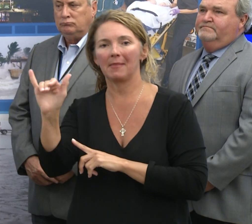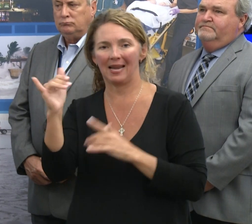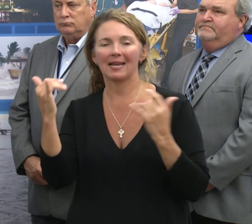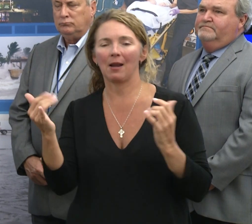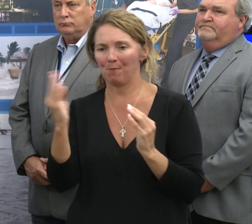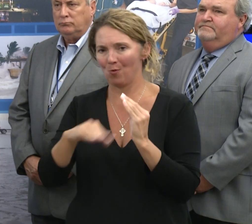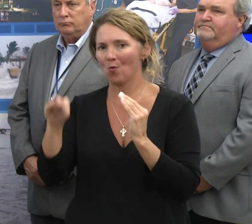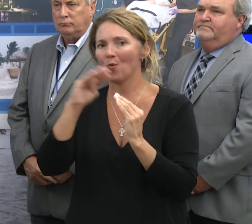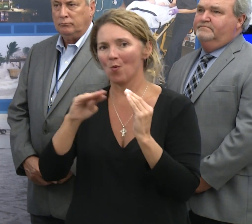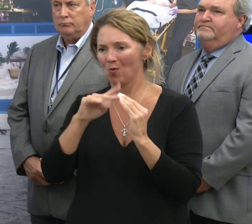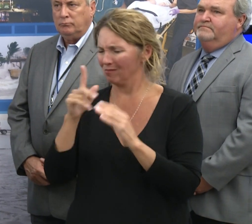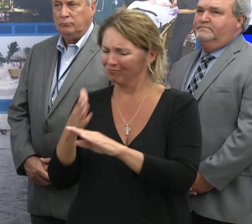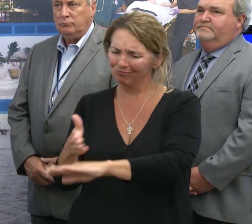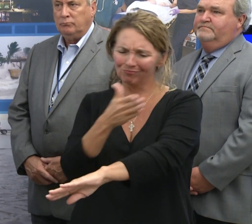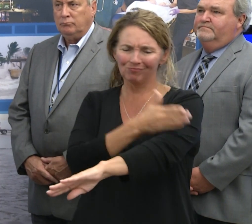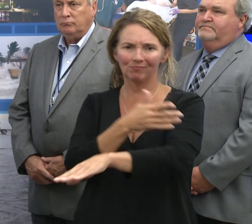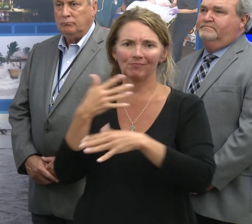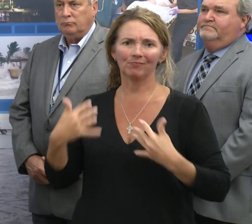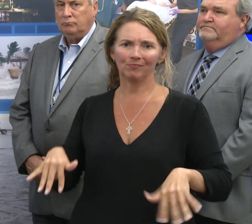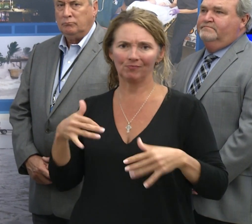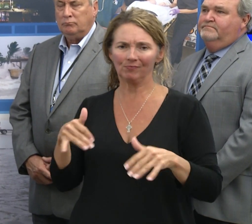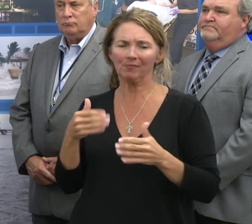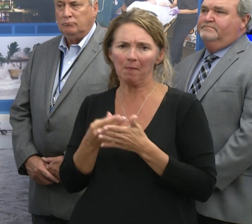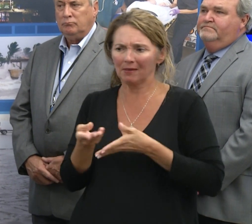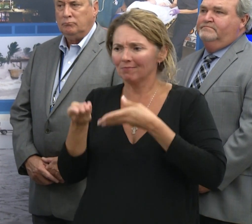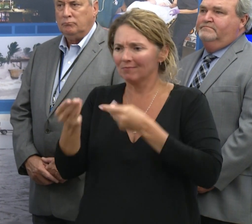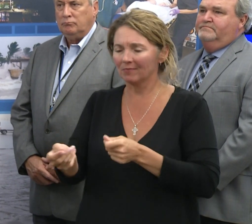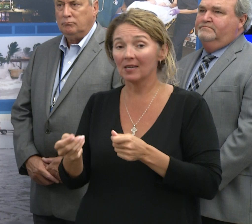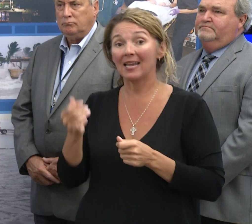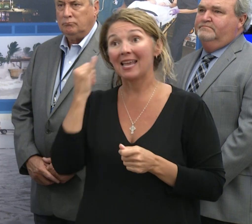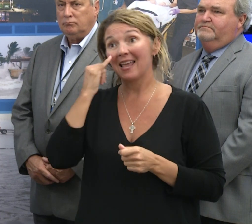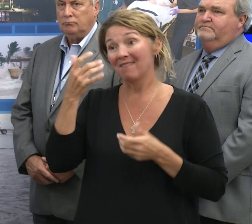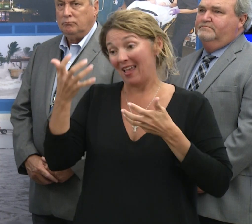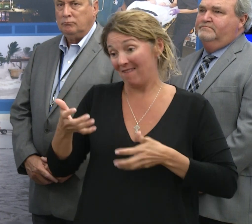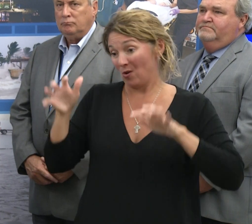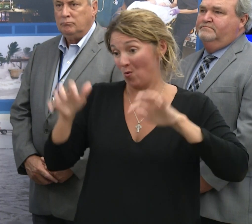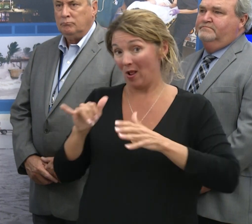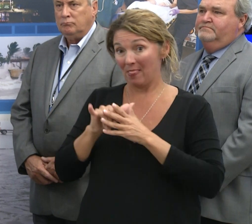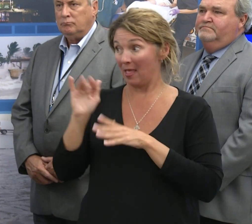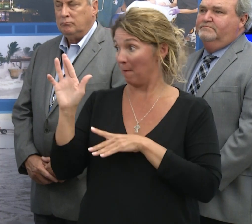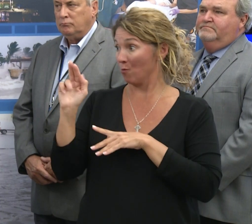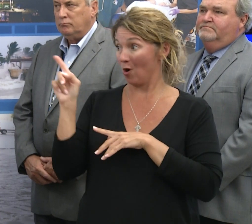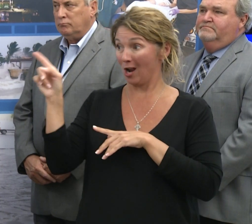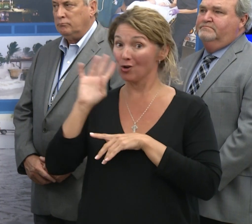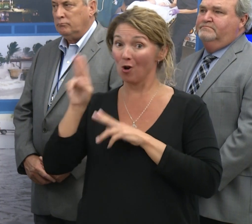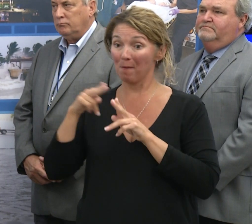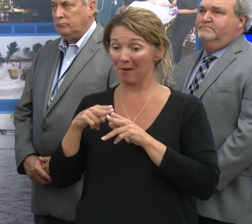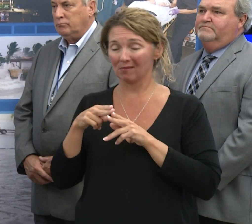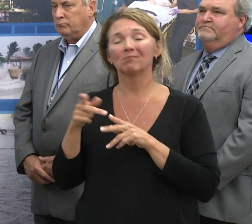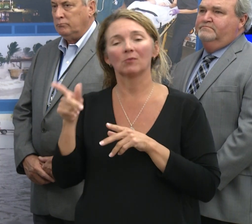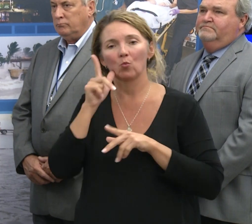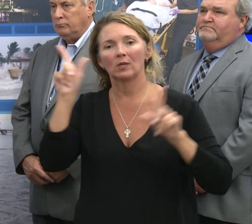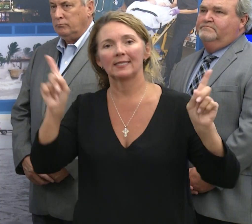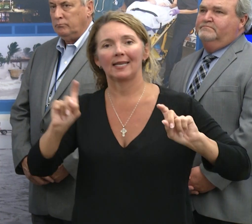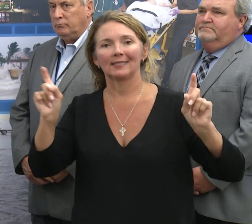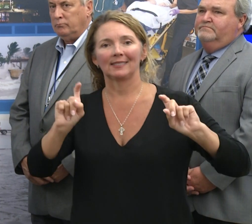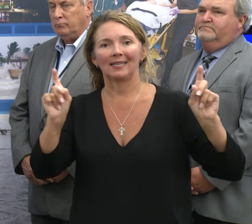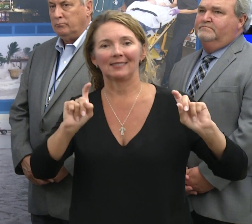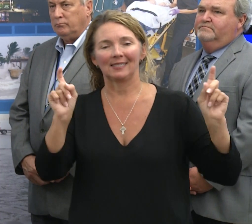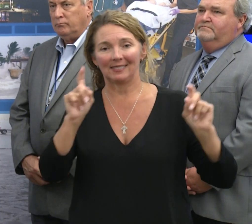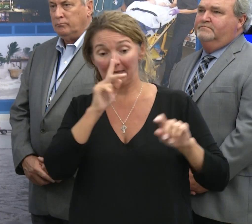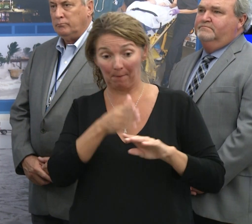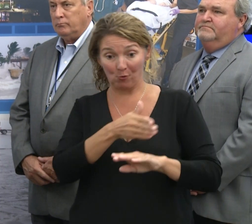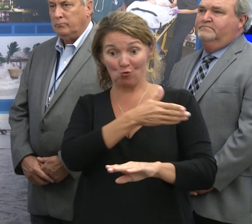significantly enhanced. So I think if we do get the heavy rains that Brian talked about, I do think it will be a test of those improvements.